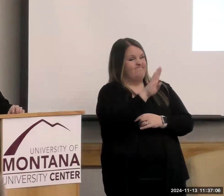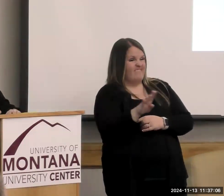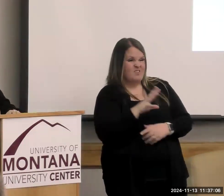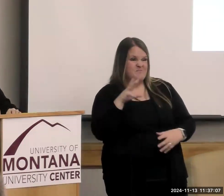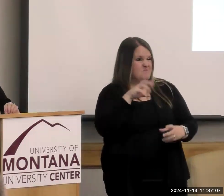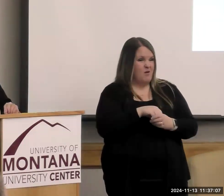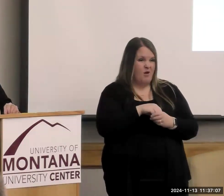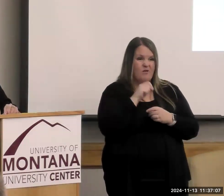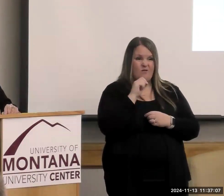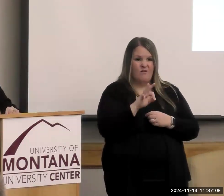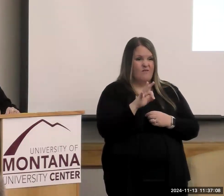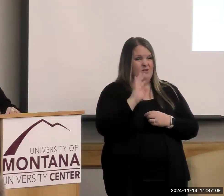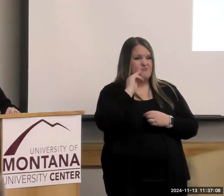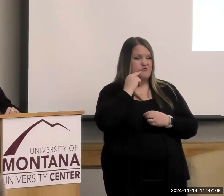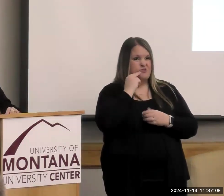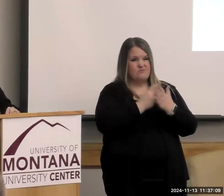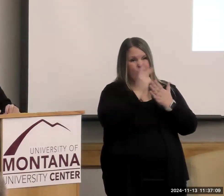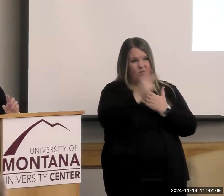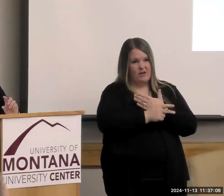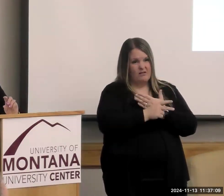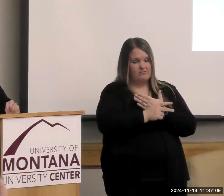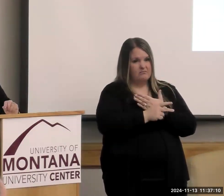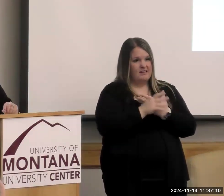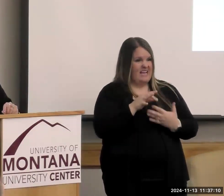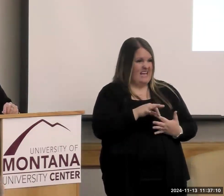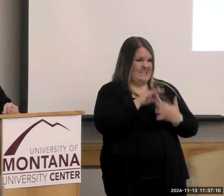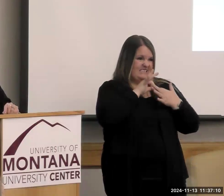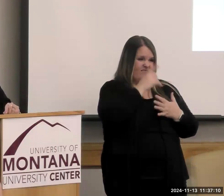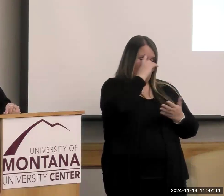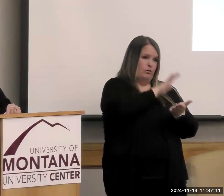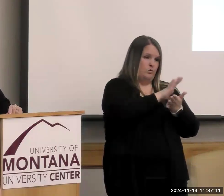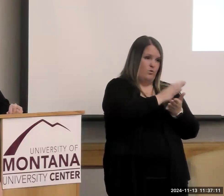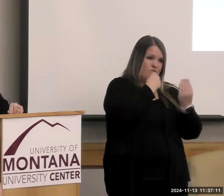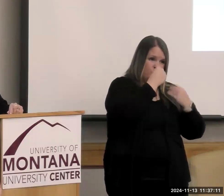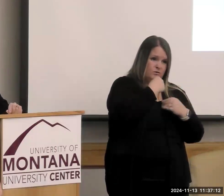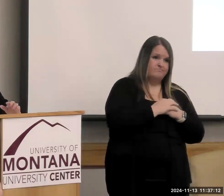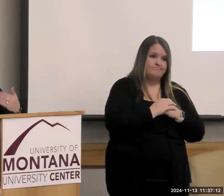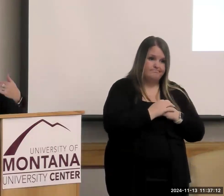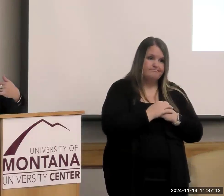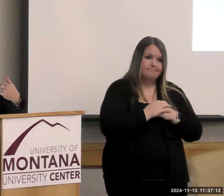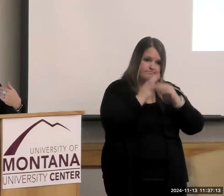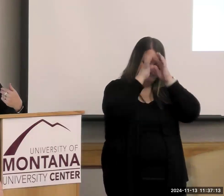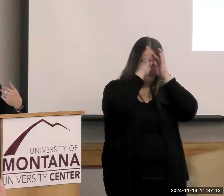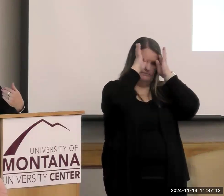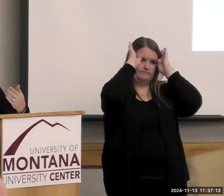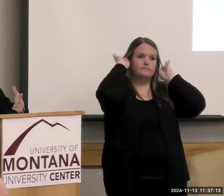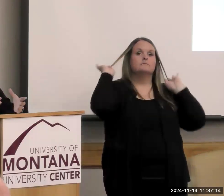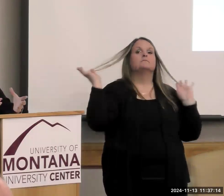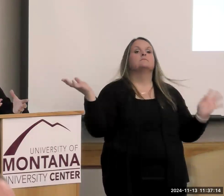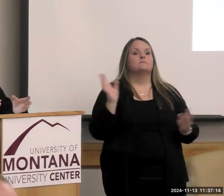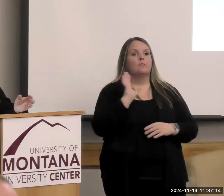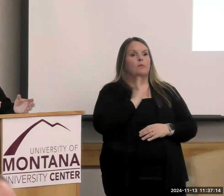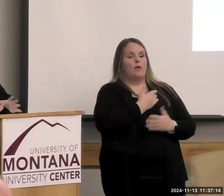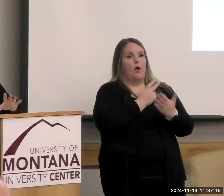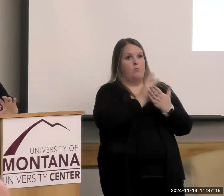in a nutrition program outside of school meals. So, our programming